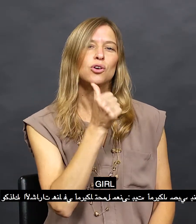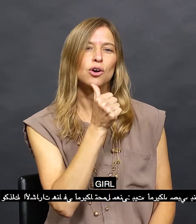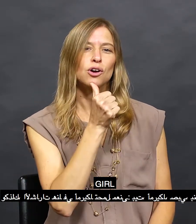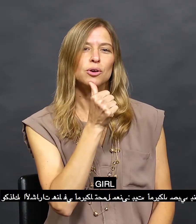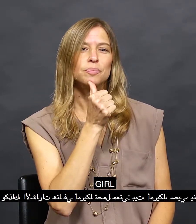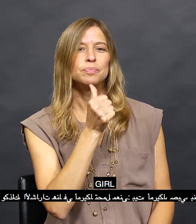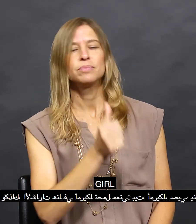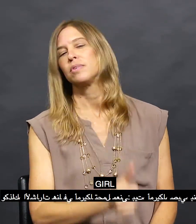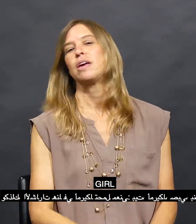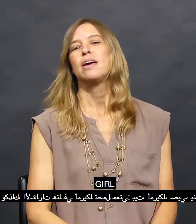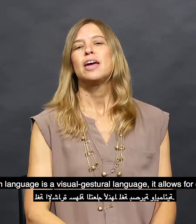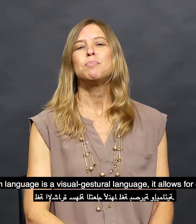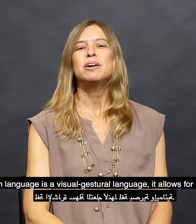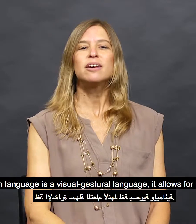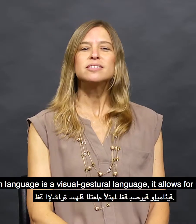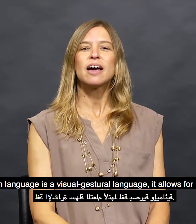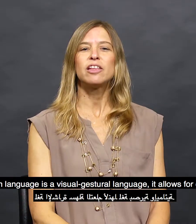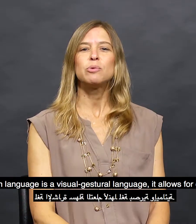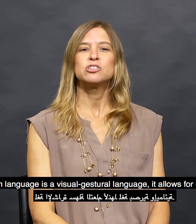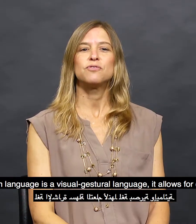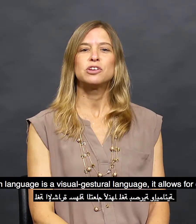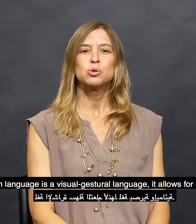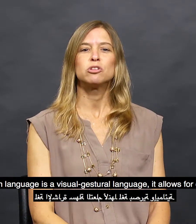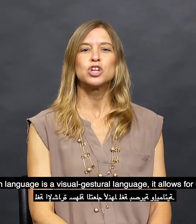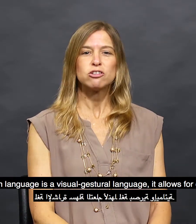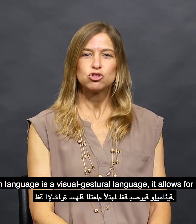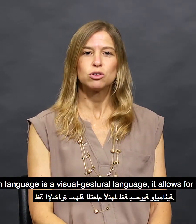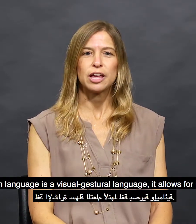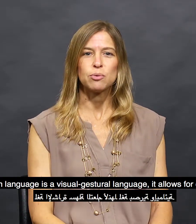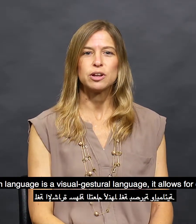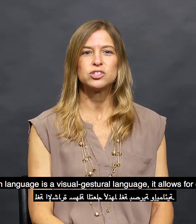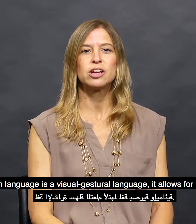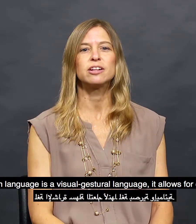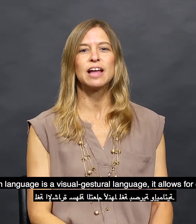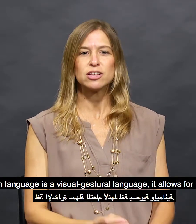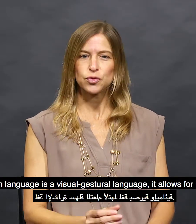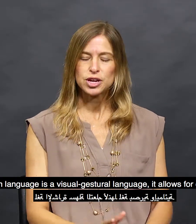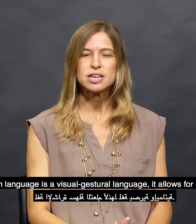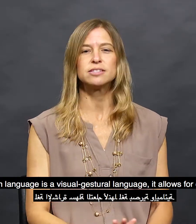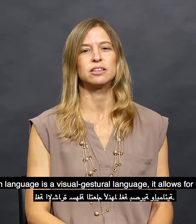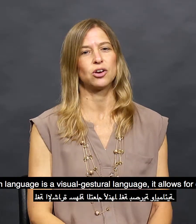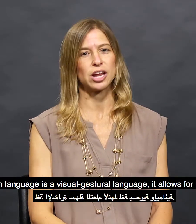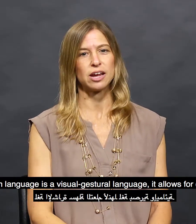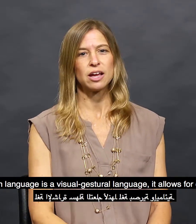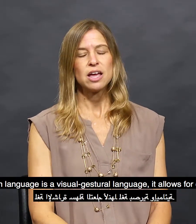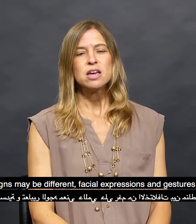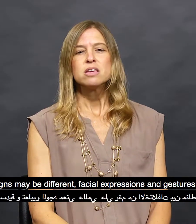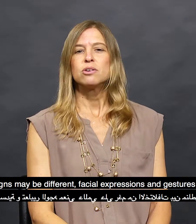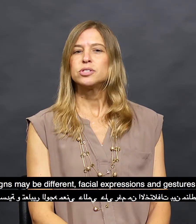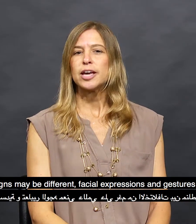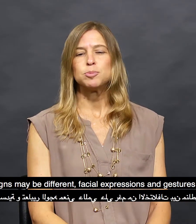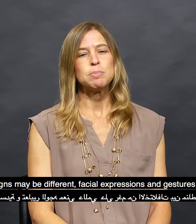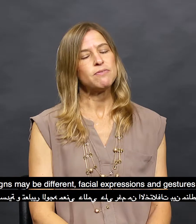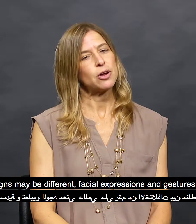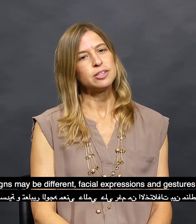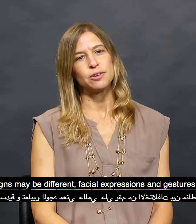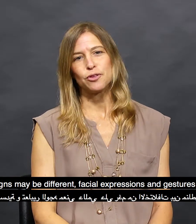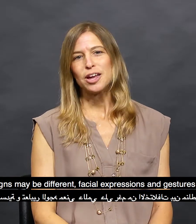girl. And because sign language is a visual gestural language, it allows for ease in learning. Those signs may be very different.